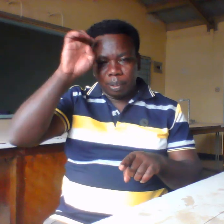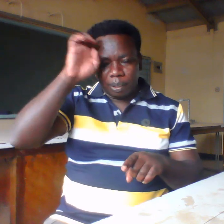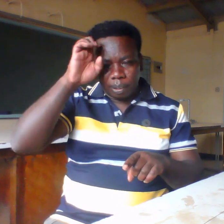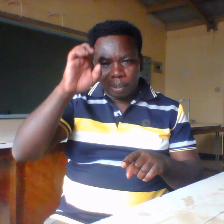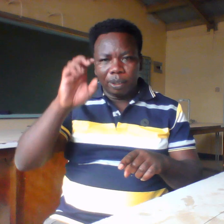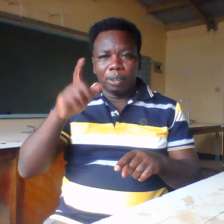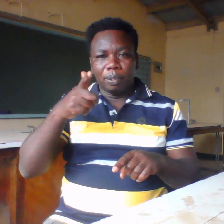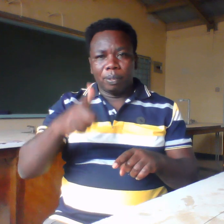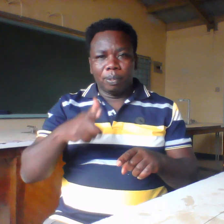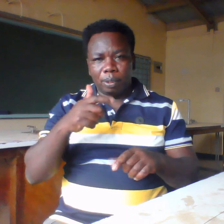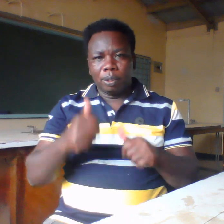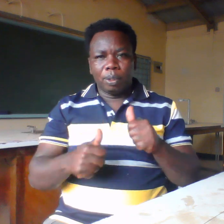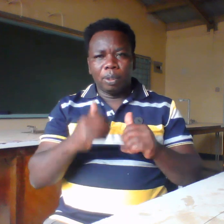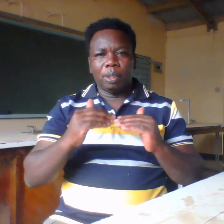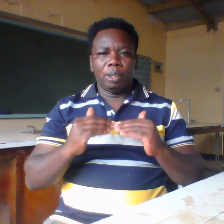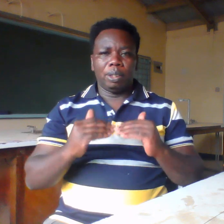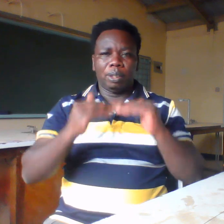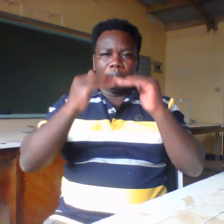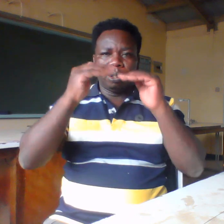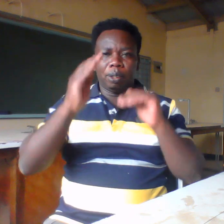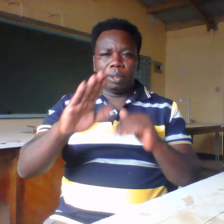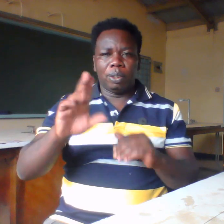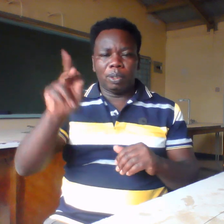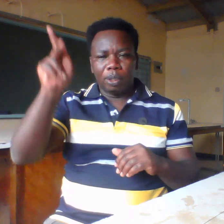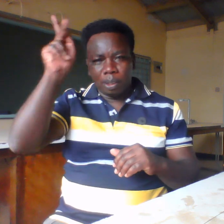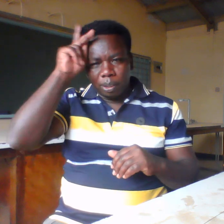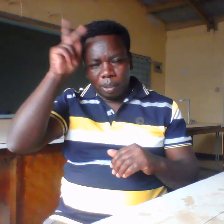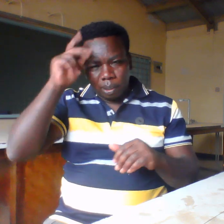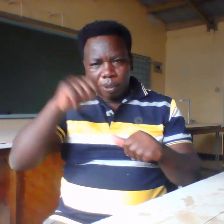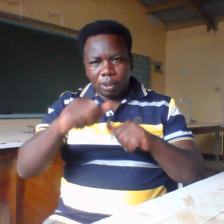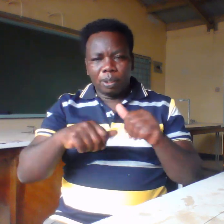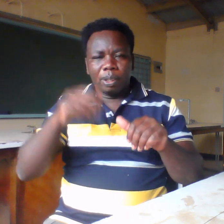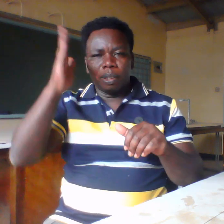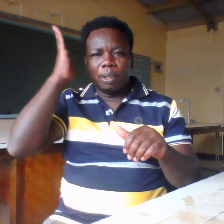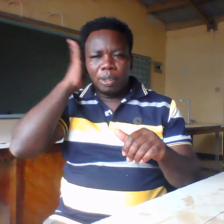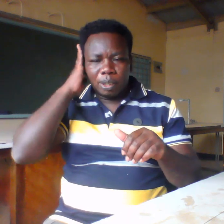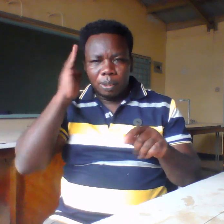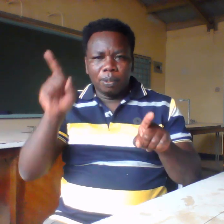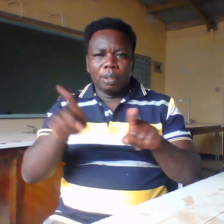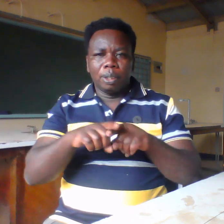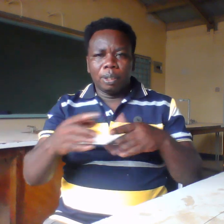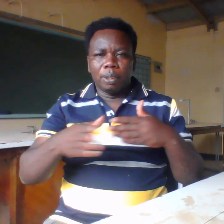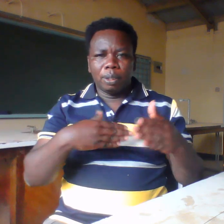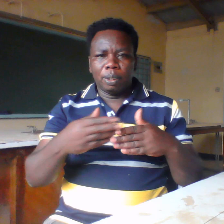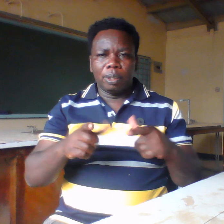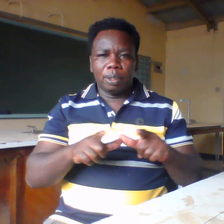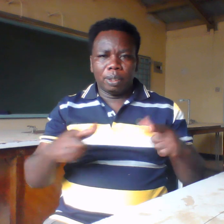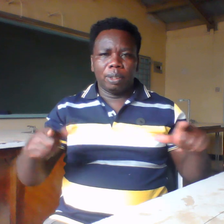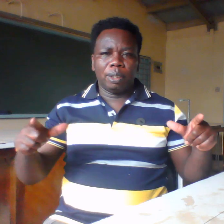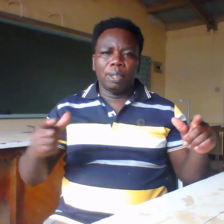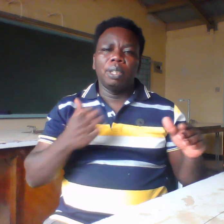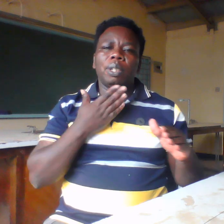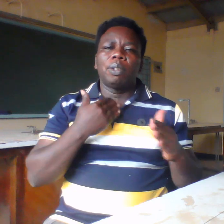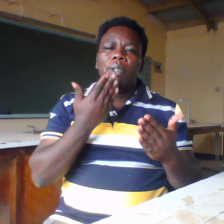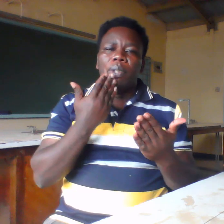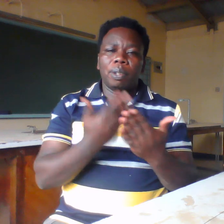concerning deafness and sign language yes i want to thank you because as you continue watching our videos